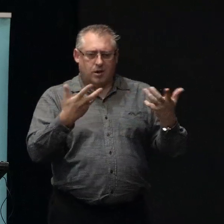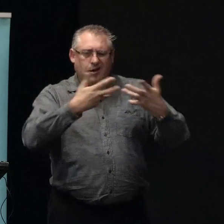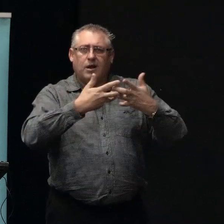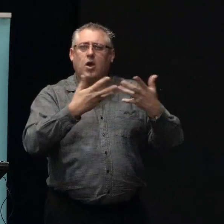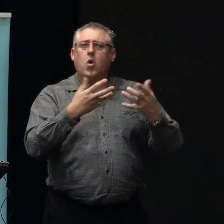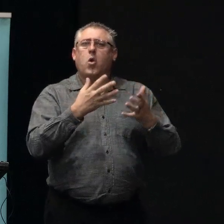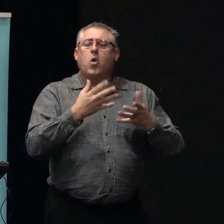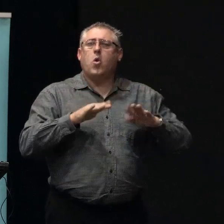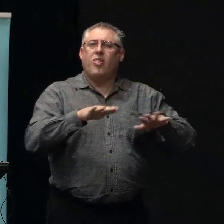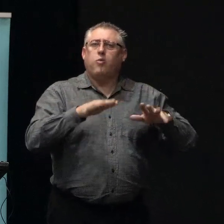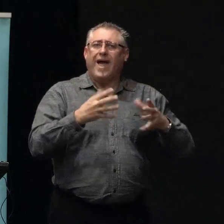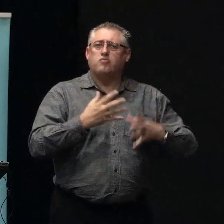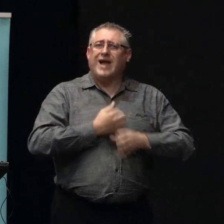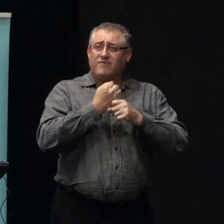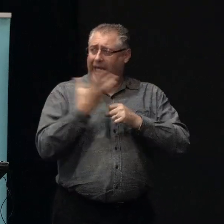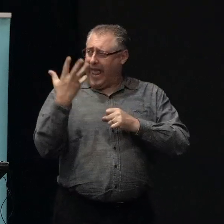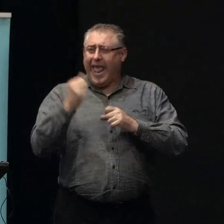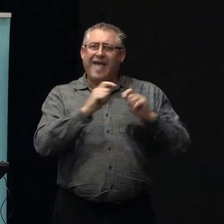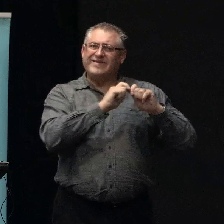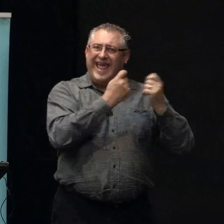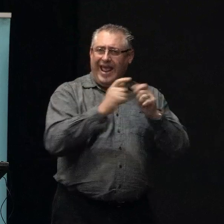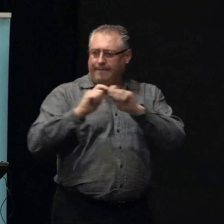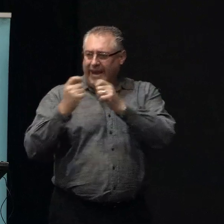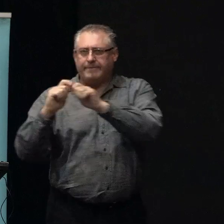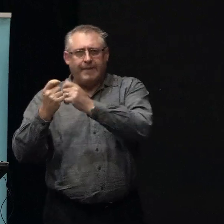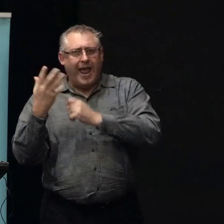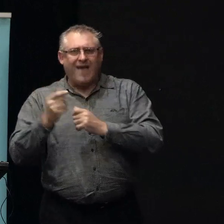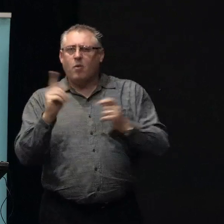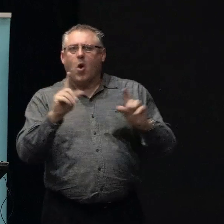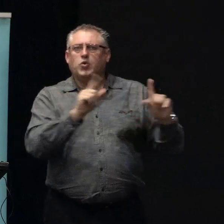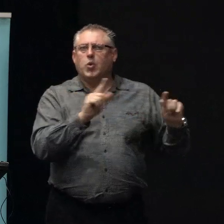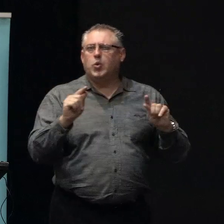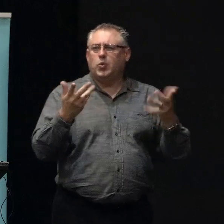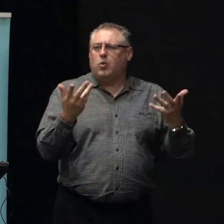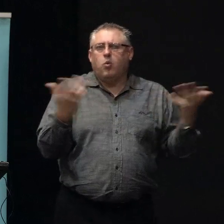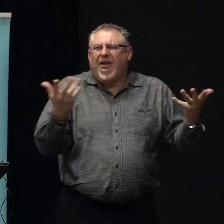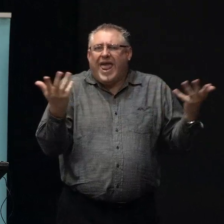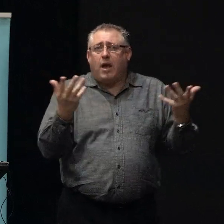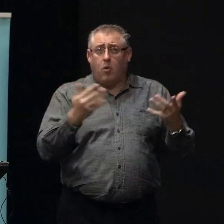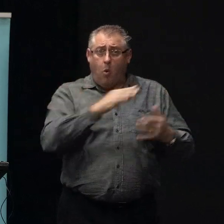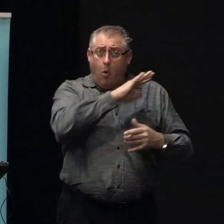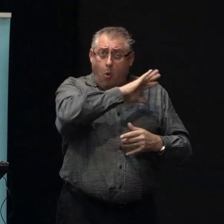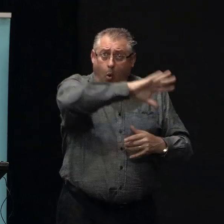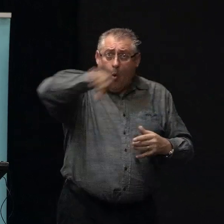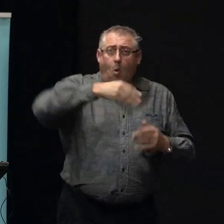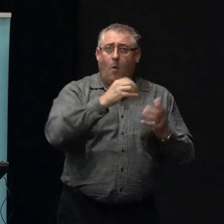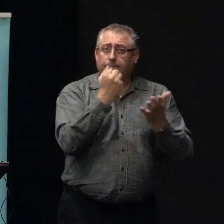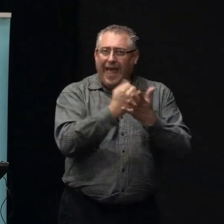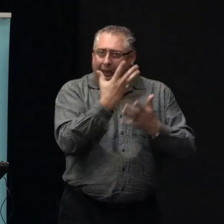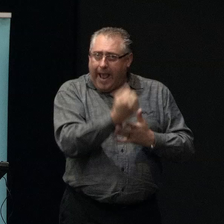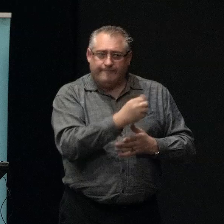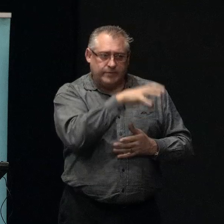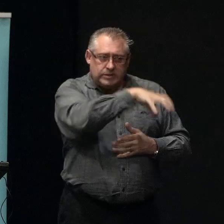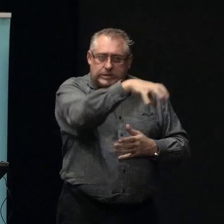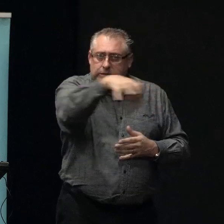recovery? Have you got dedicated teams? What are the kind of things they do? Where are they? Are they in every bank? How